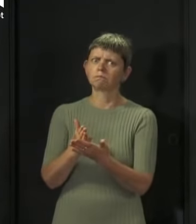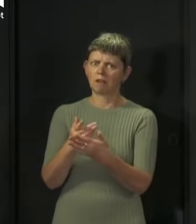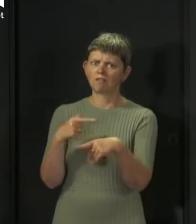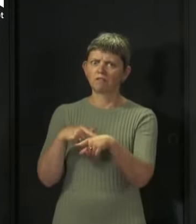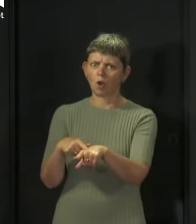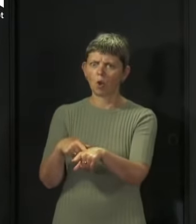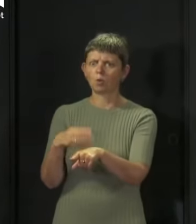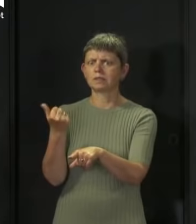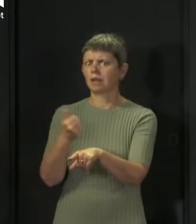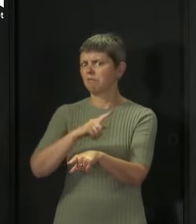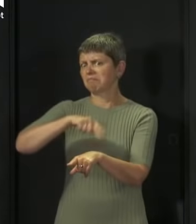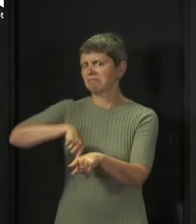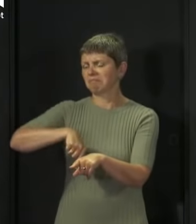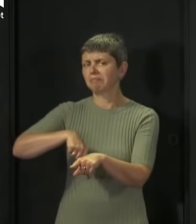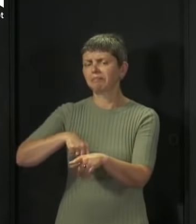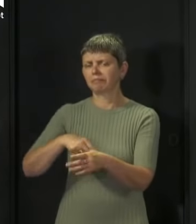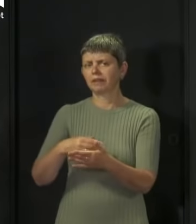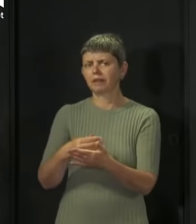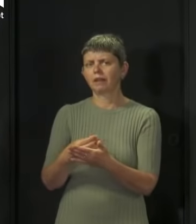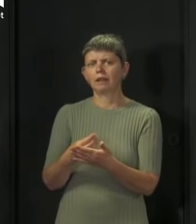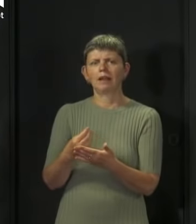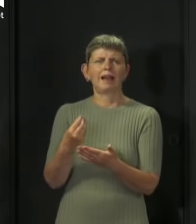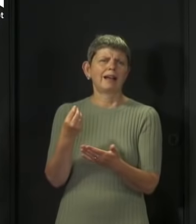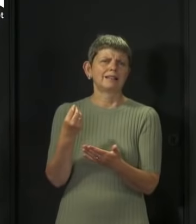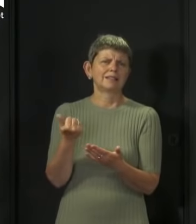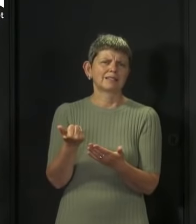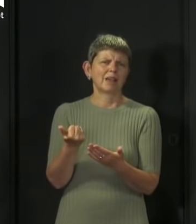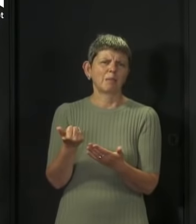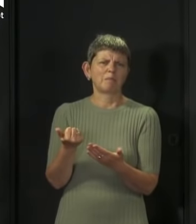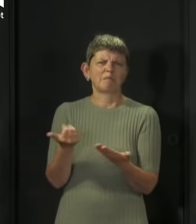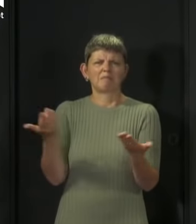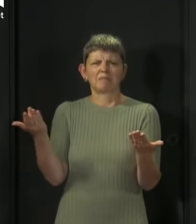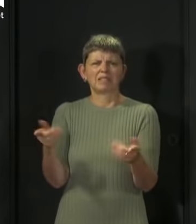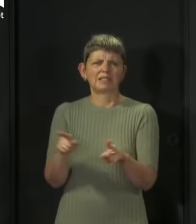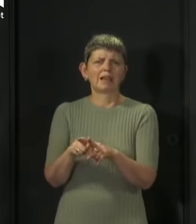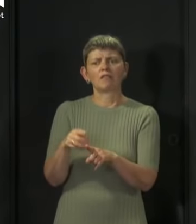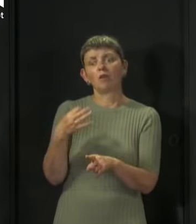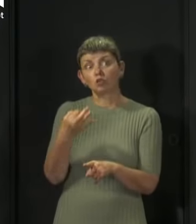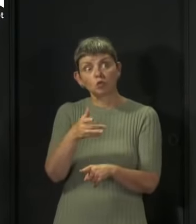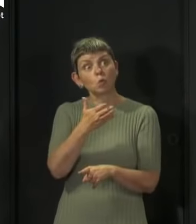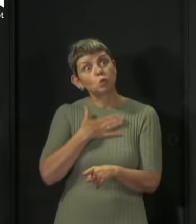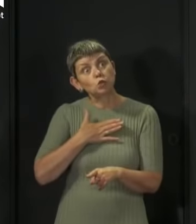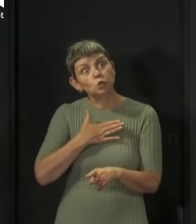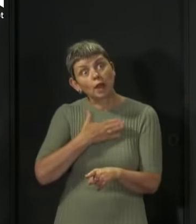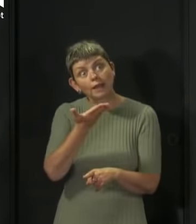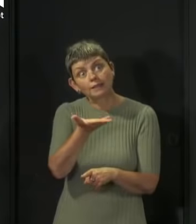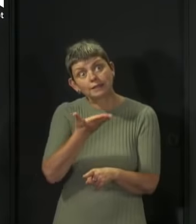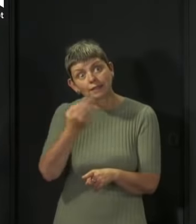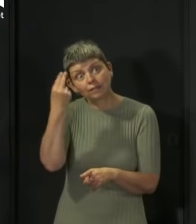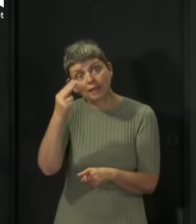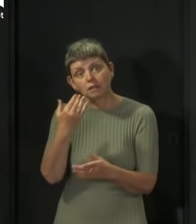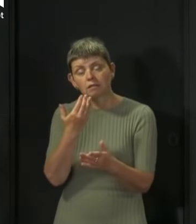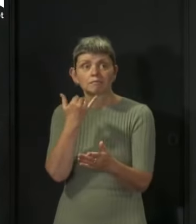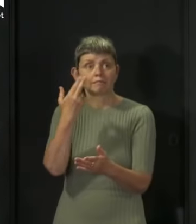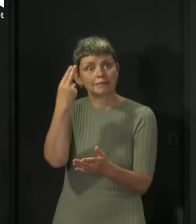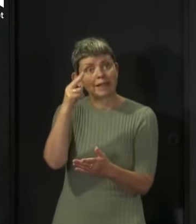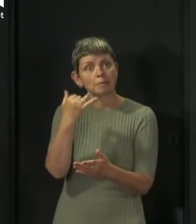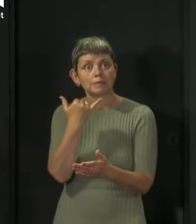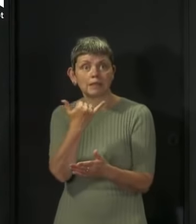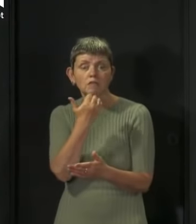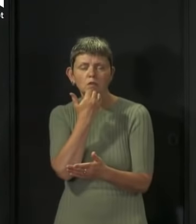not doing it at all, and some businesses leaving it as a sort of voluntary thing for customers. So this will mandate the collection